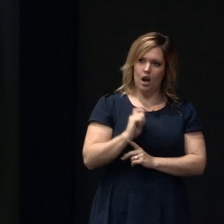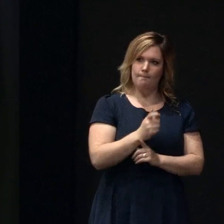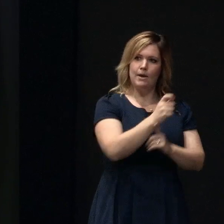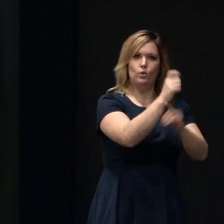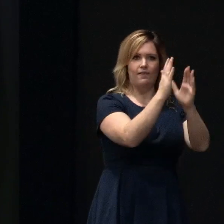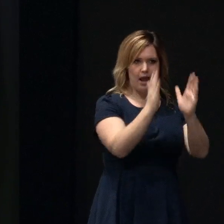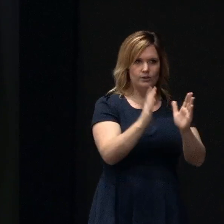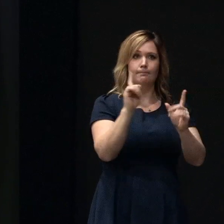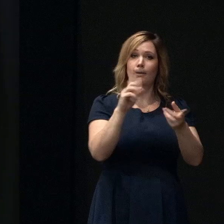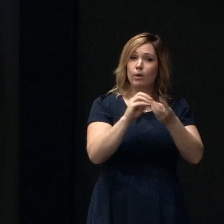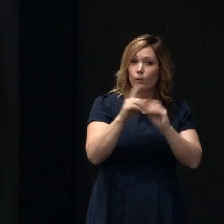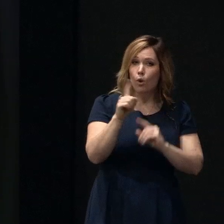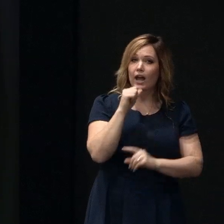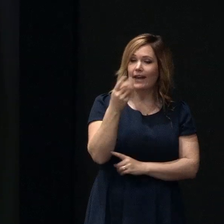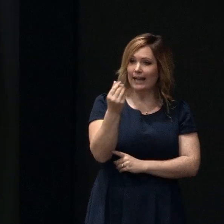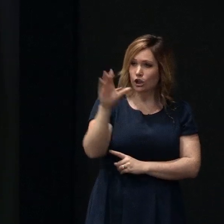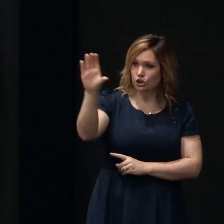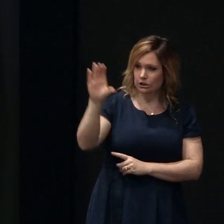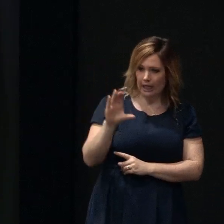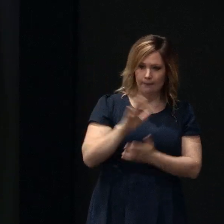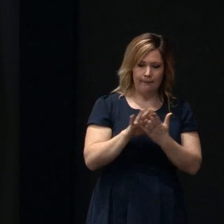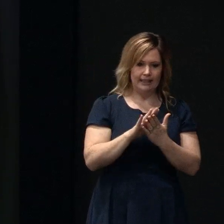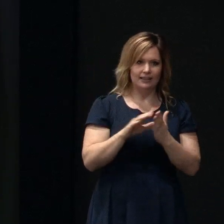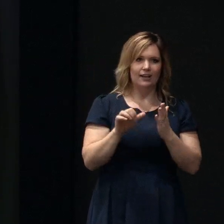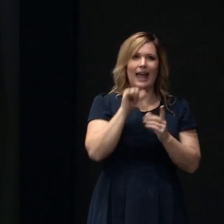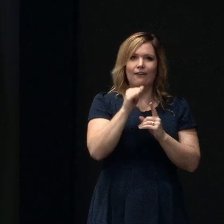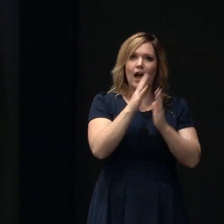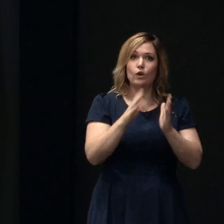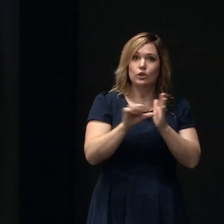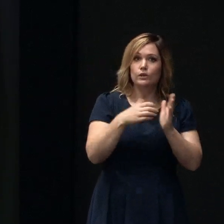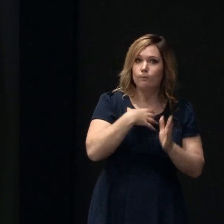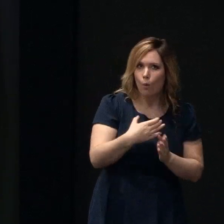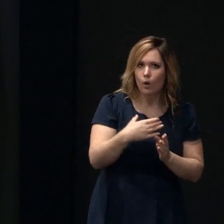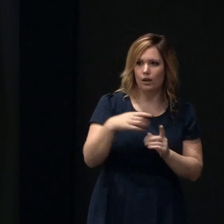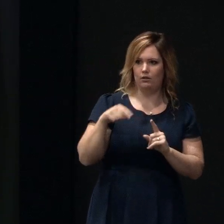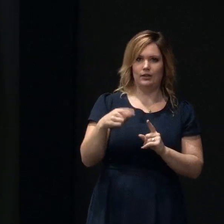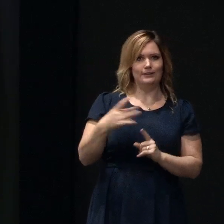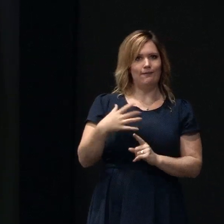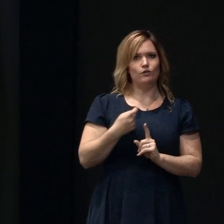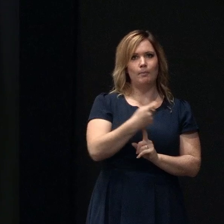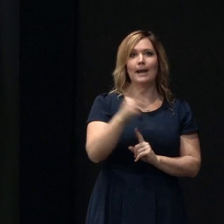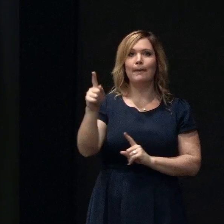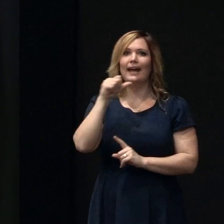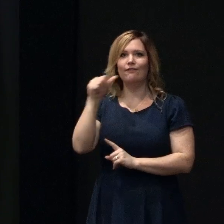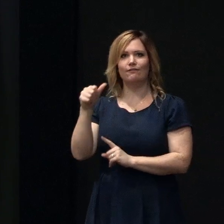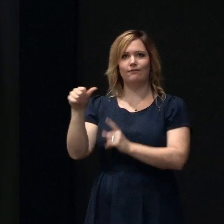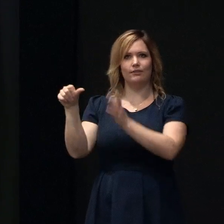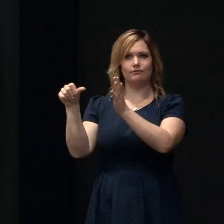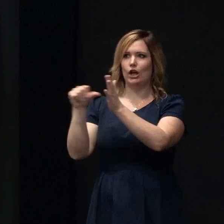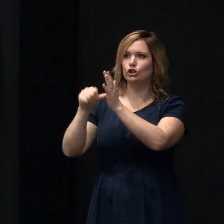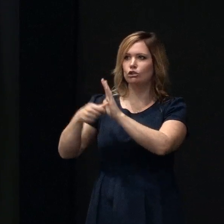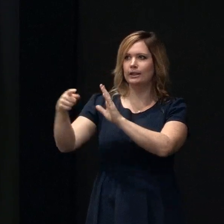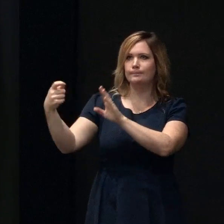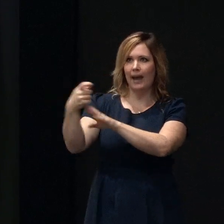carry any potential overruns of costs so always think about the potential for overruns of costs if you are considering cashing out and